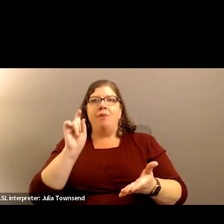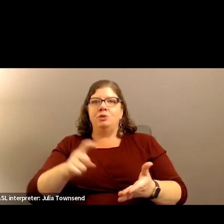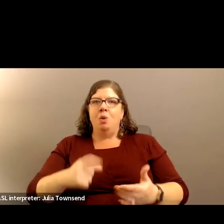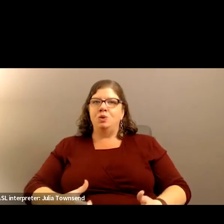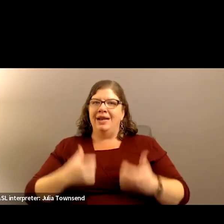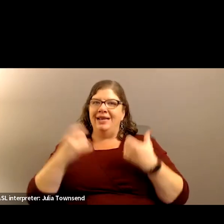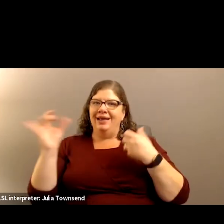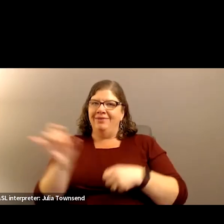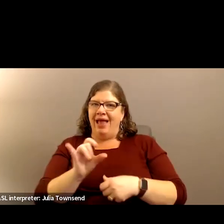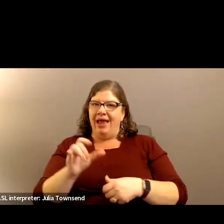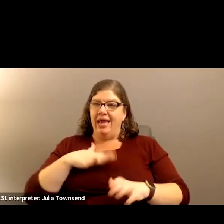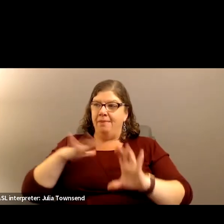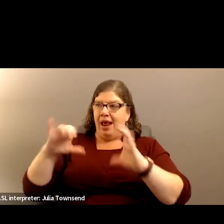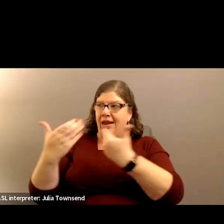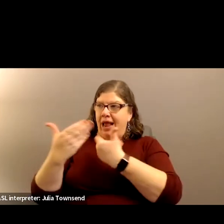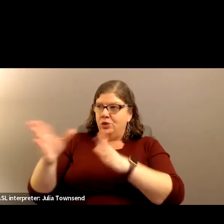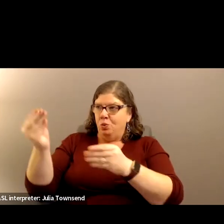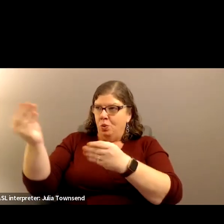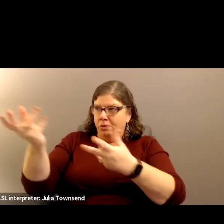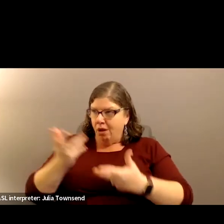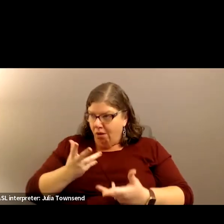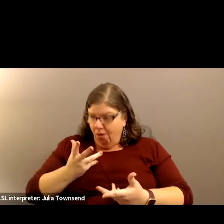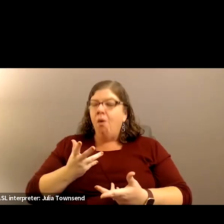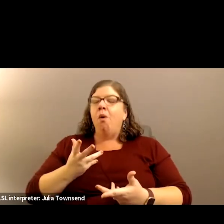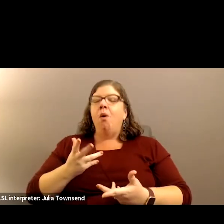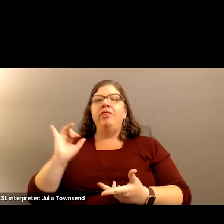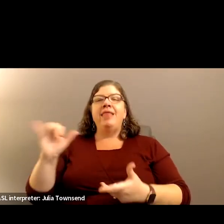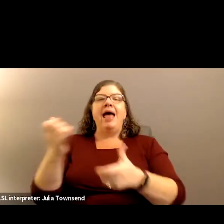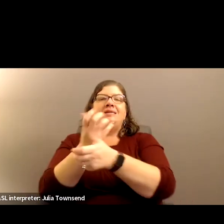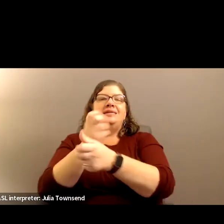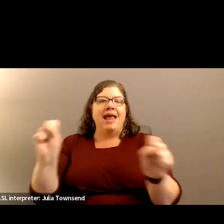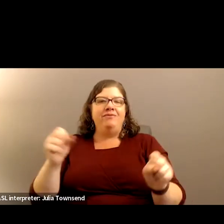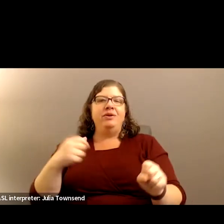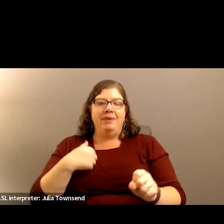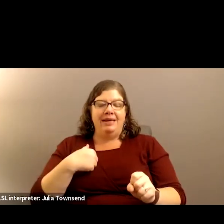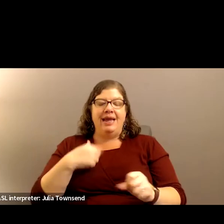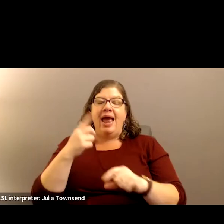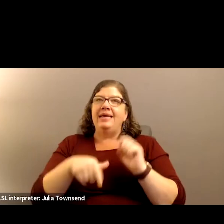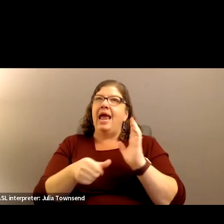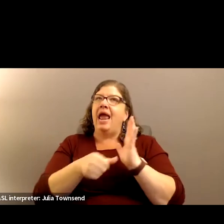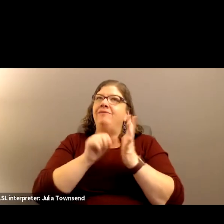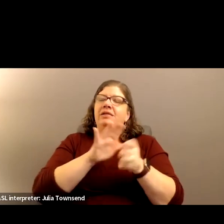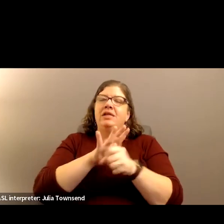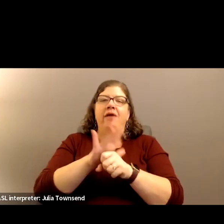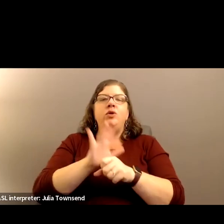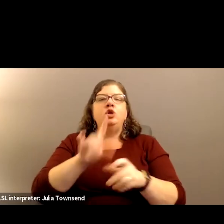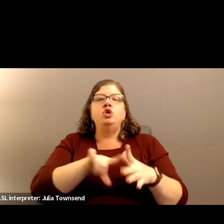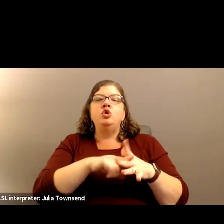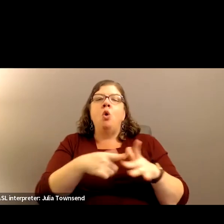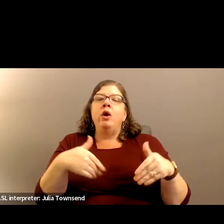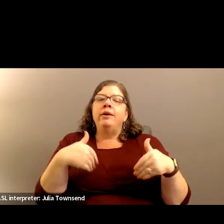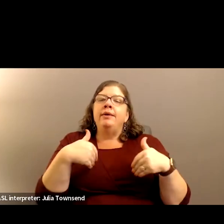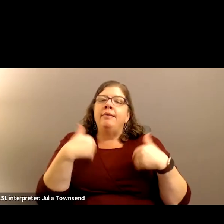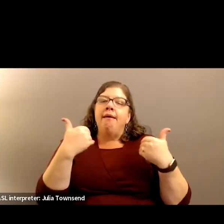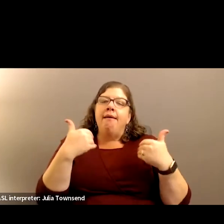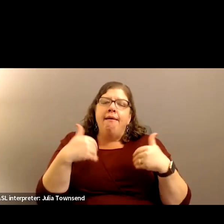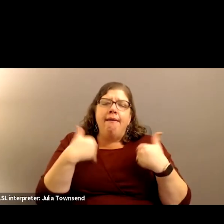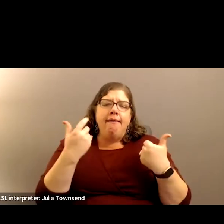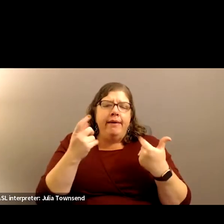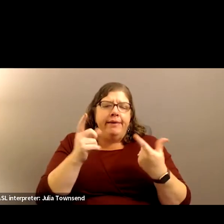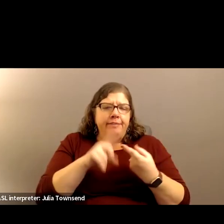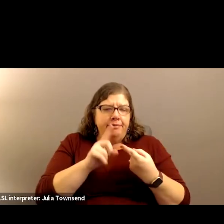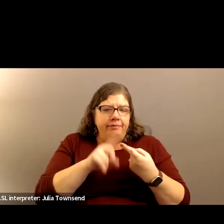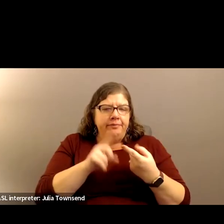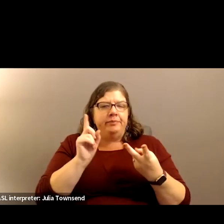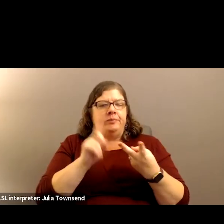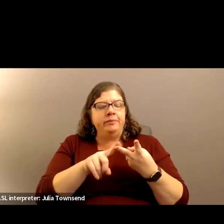live in my classrooms is what saved me. And so I can't emphasize enough that we have to start young and we have